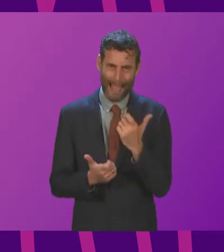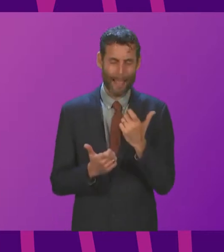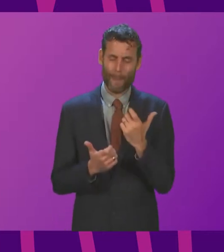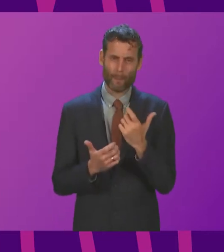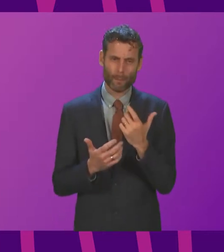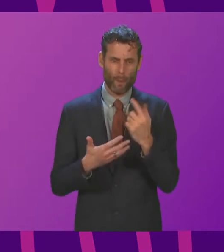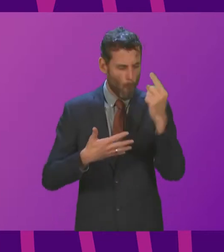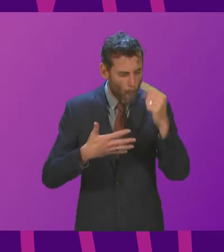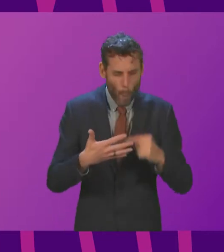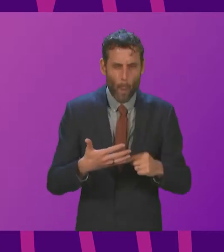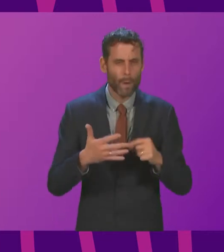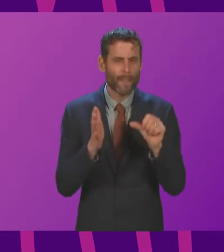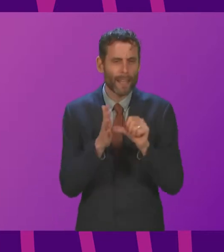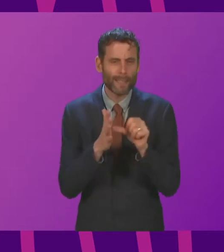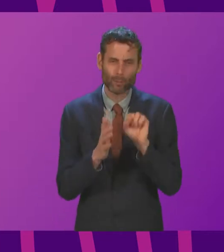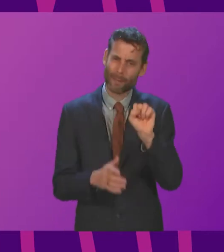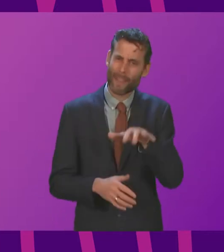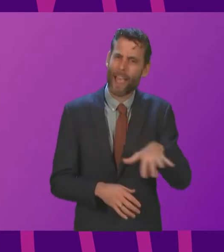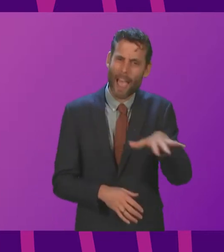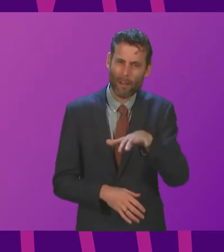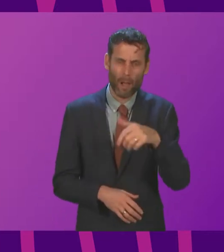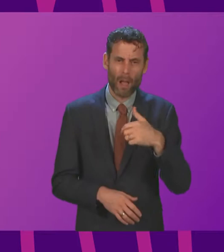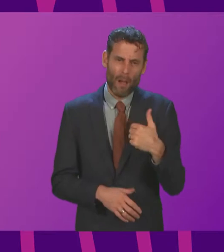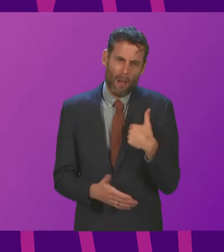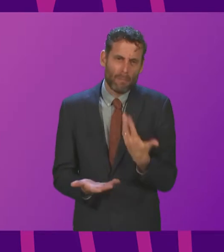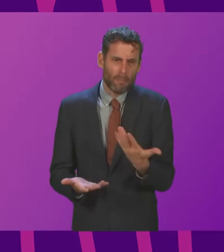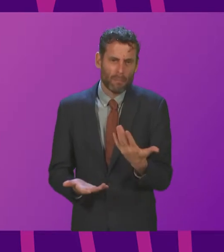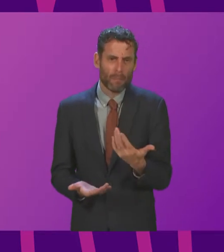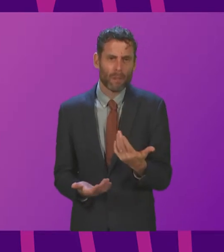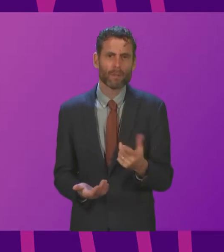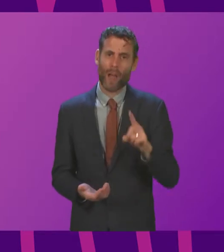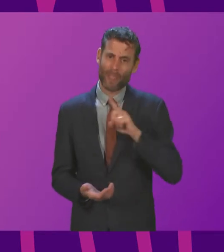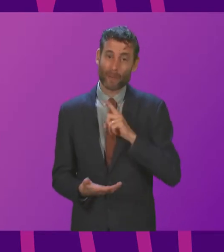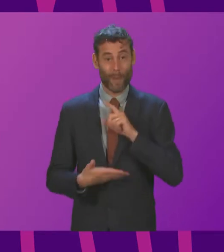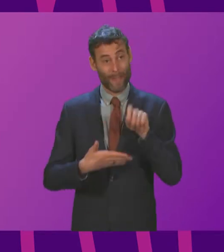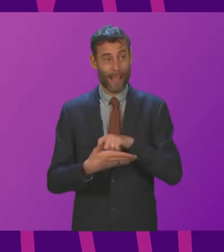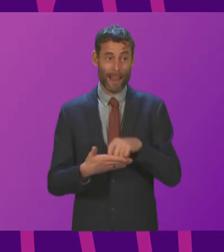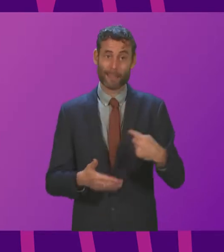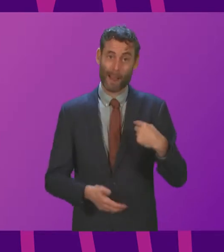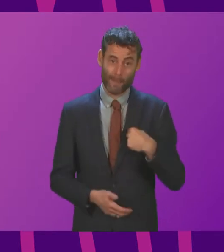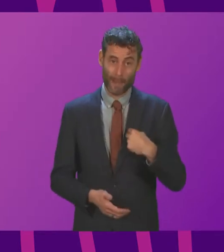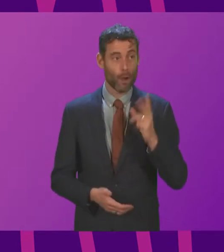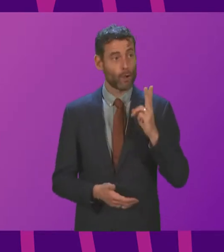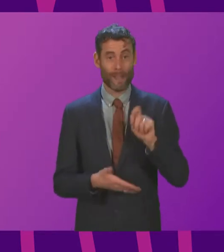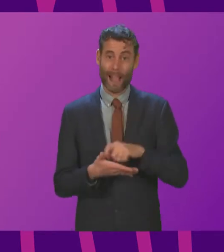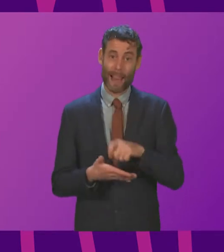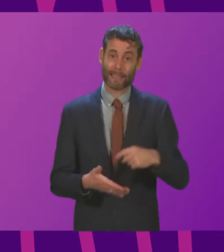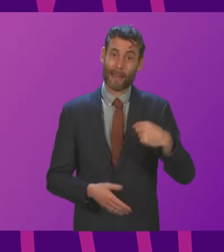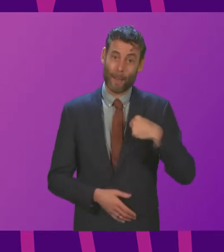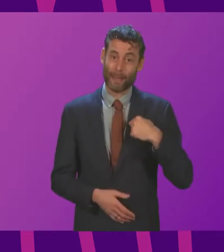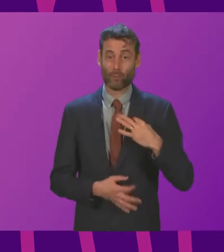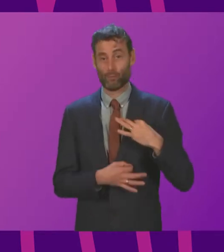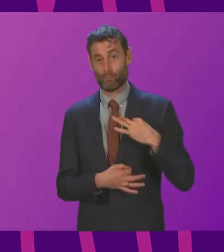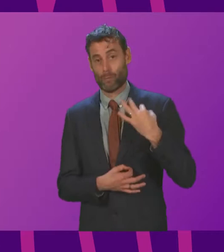issues that they face that presumably is one of the reasons that they have elected and re-elected me as their representative.